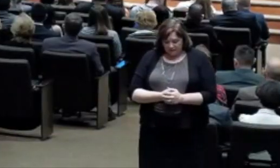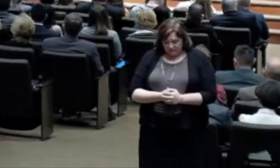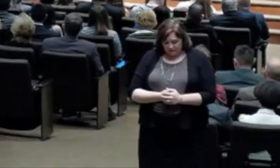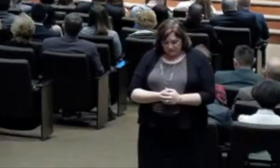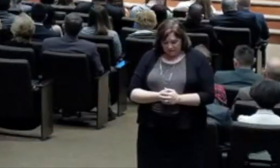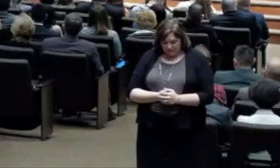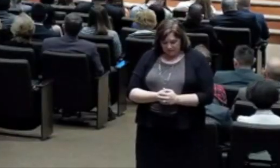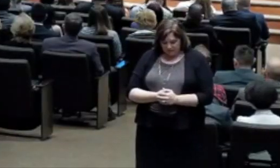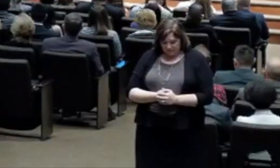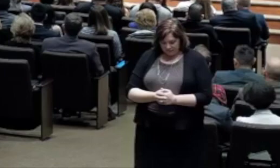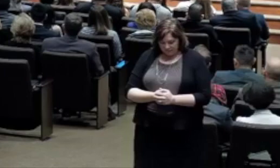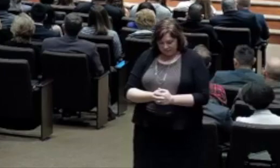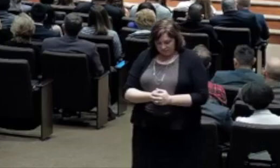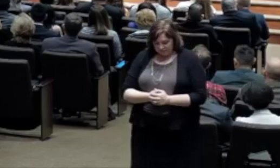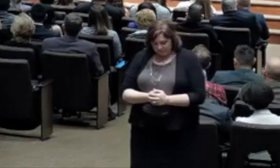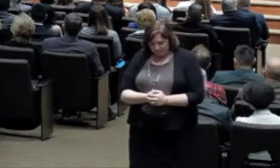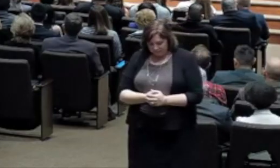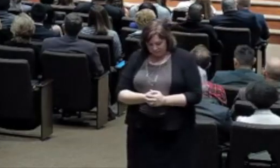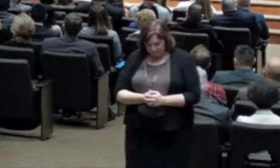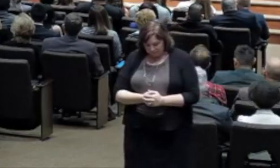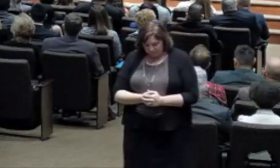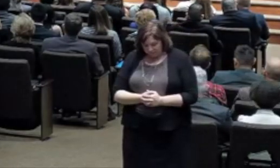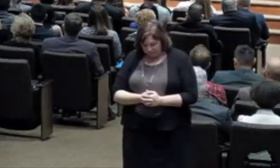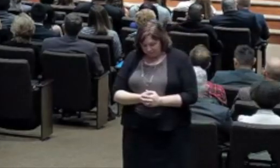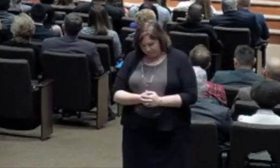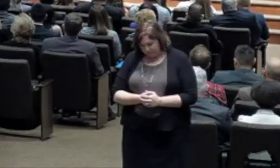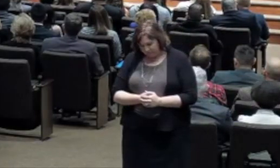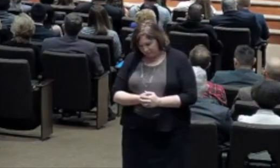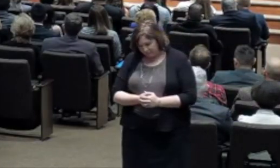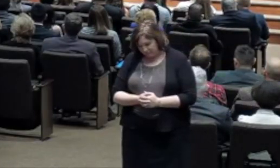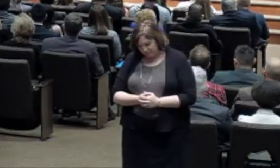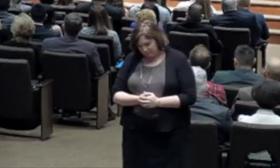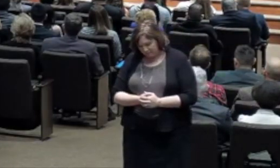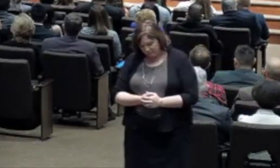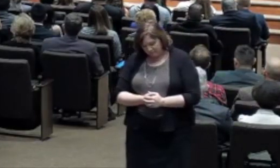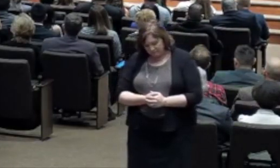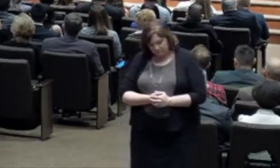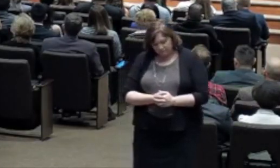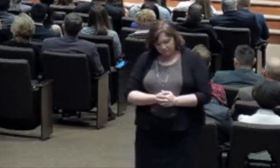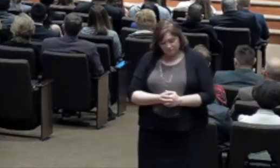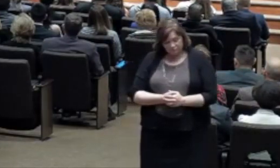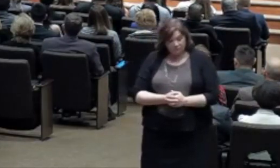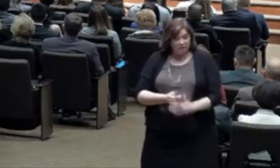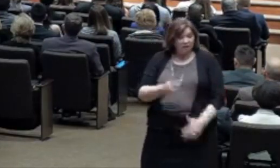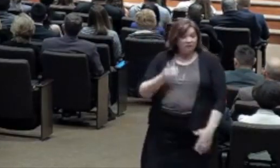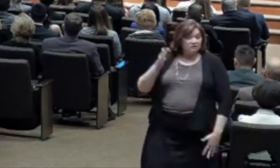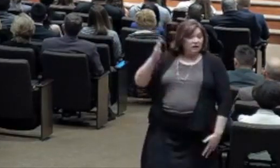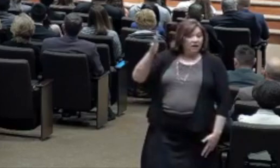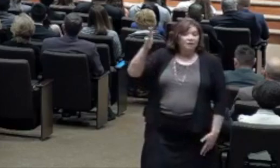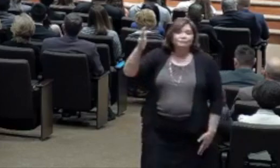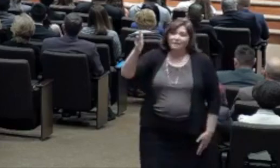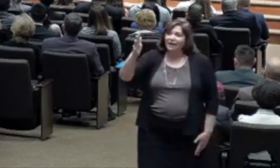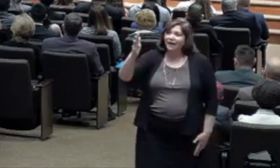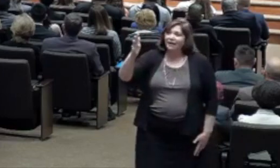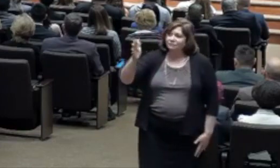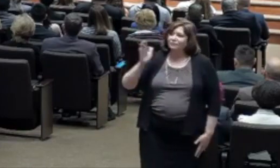And then the day will come, we'll see our risen Lord in all his majesty.